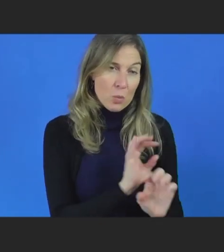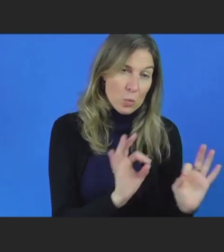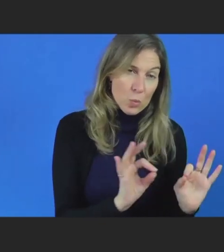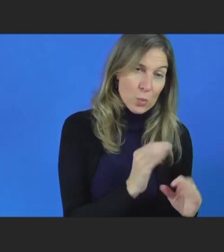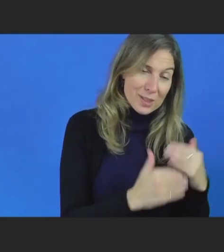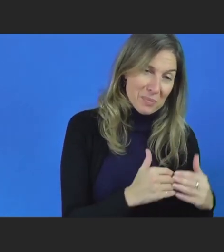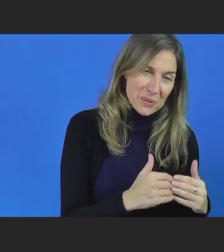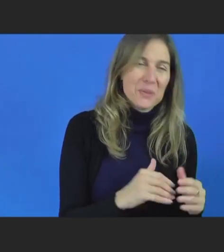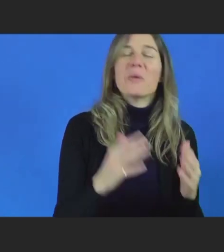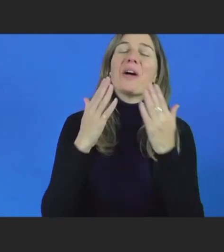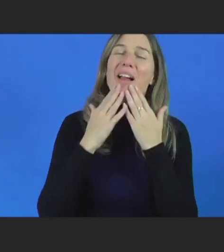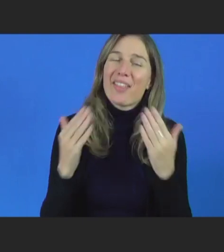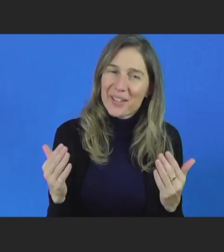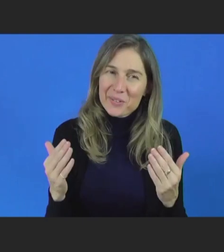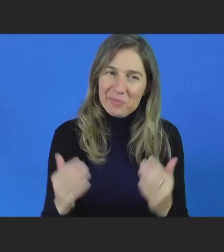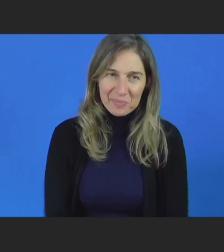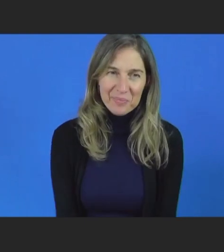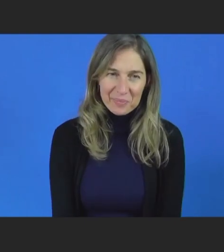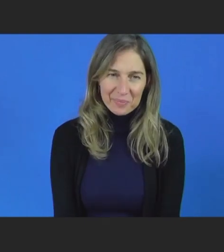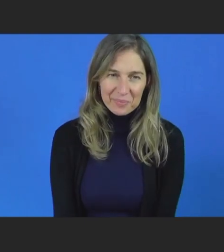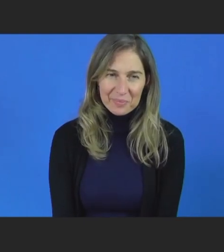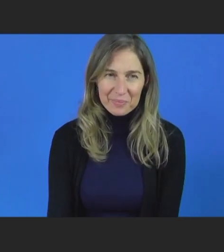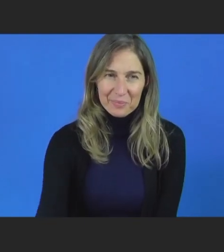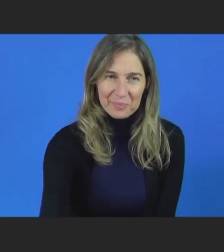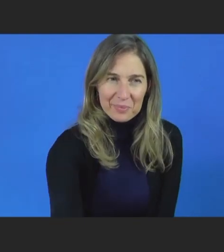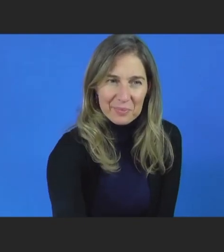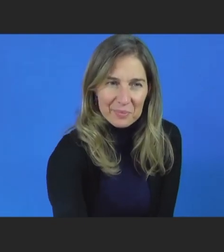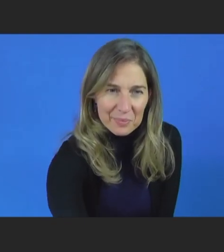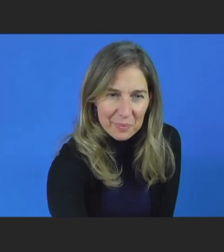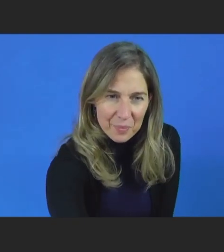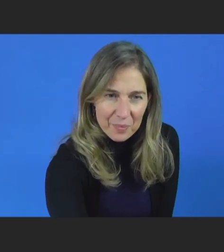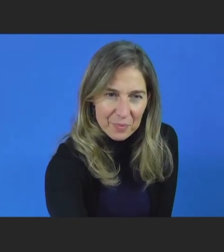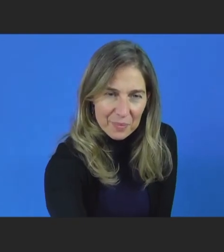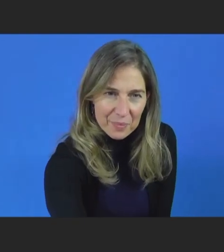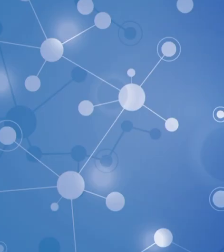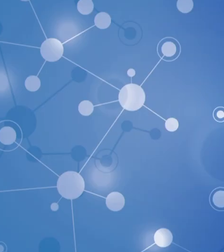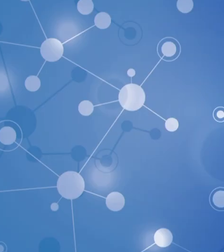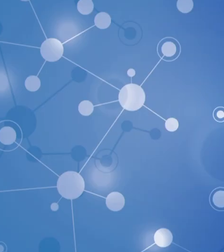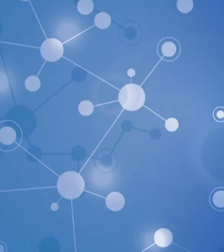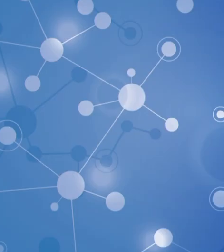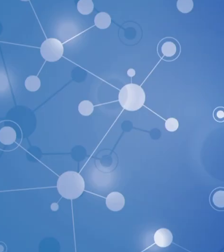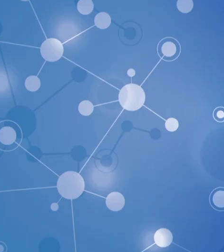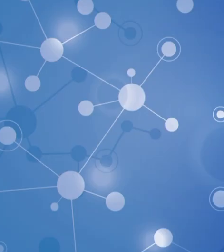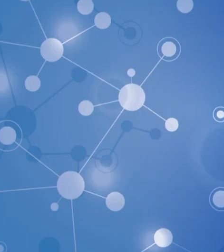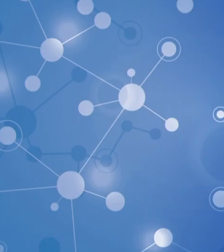So thanks so much. Thank you very much.